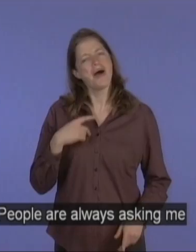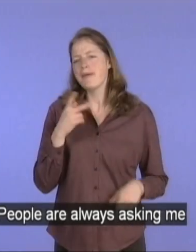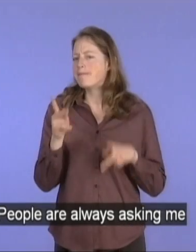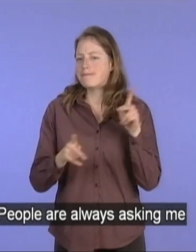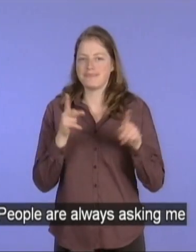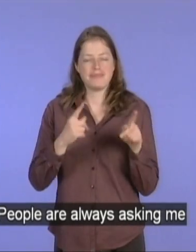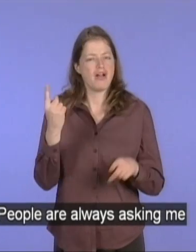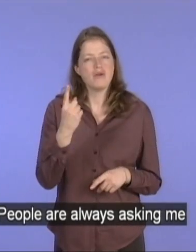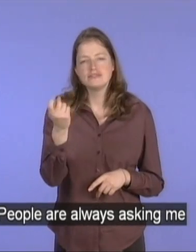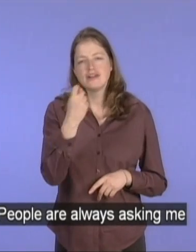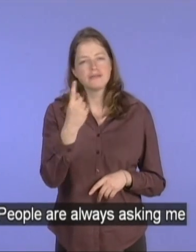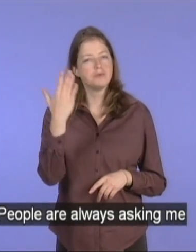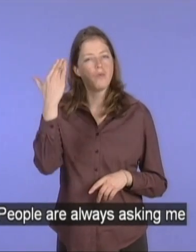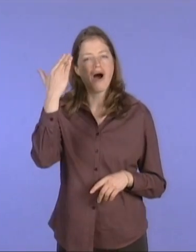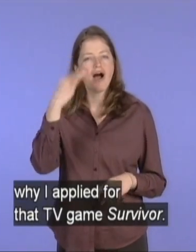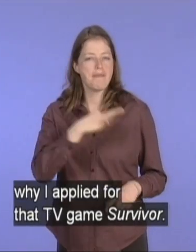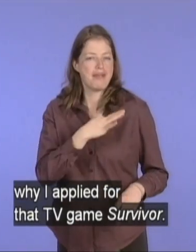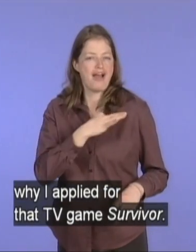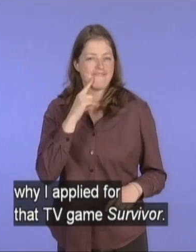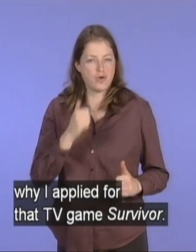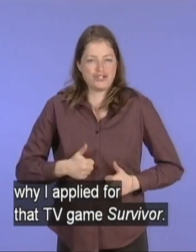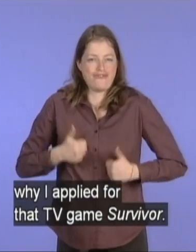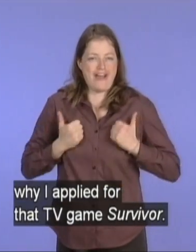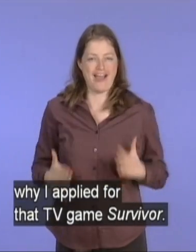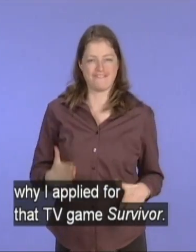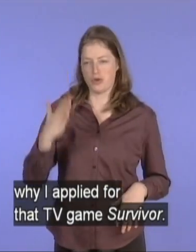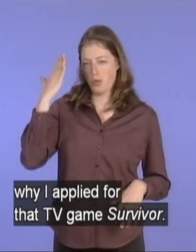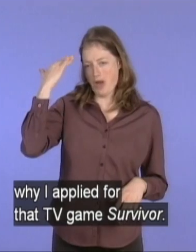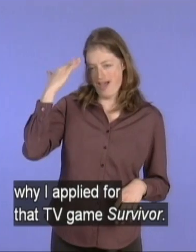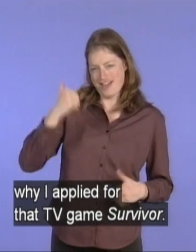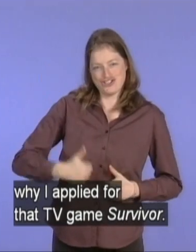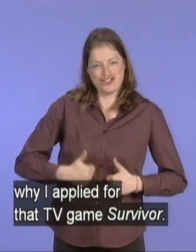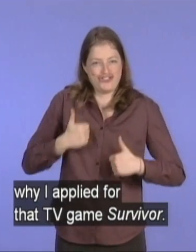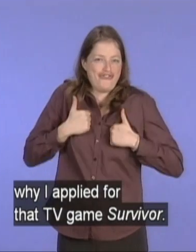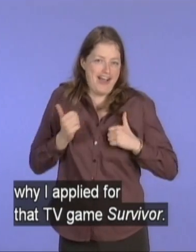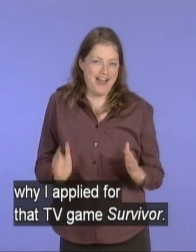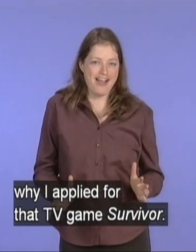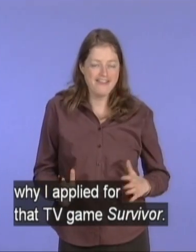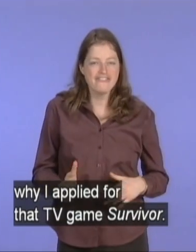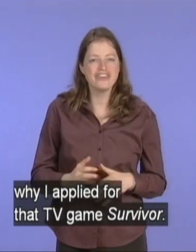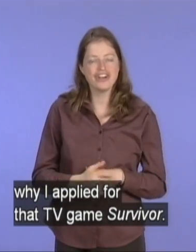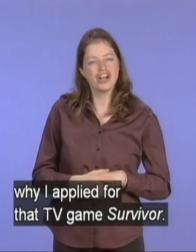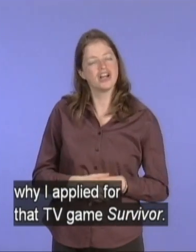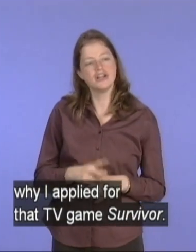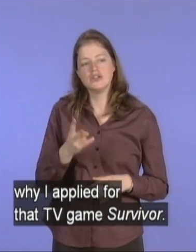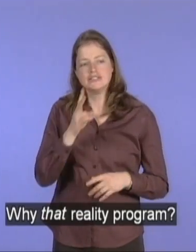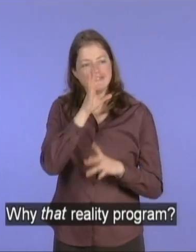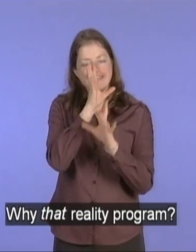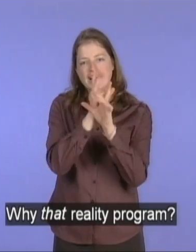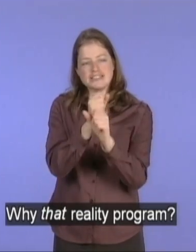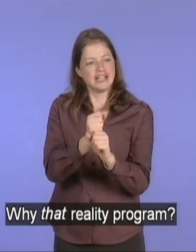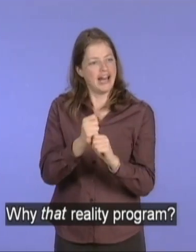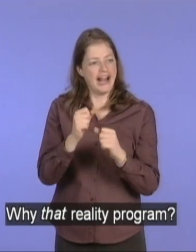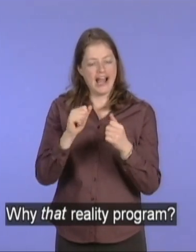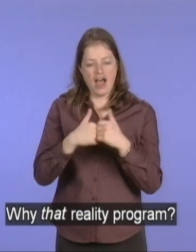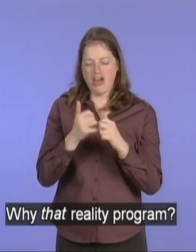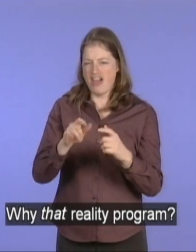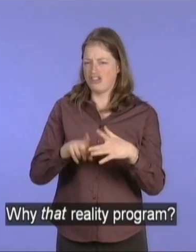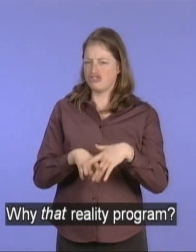People are always asking me why I applied for that TV game survivor. Why that reality program?